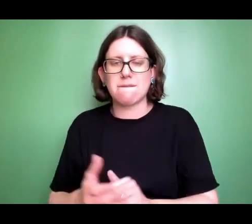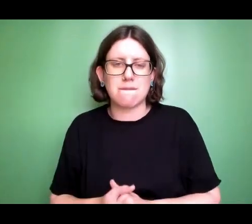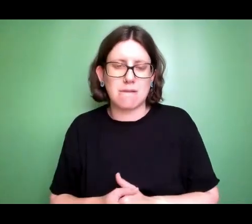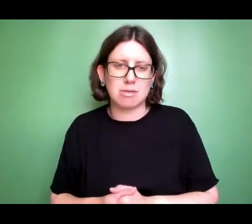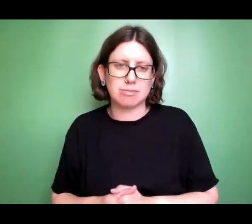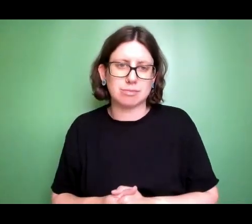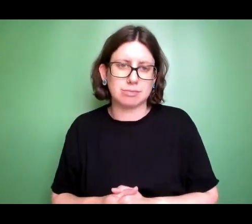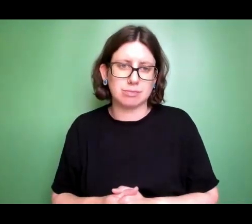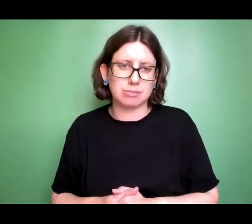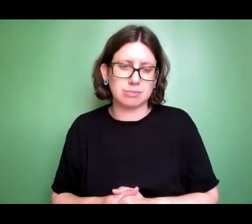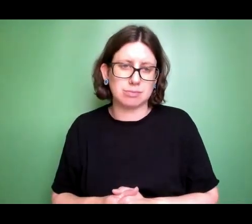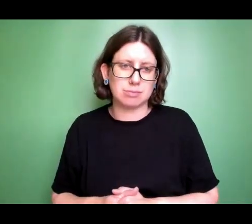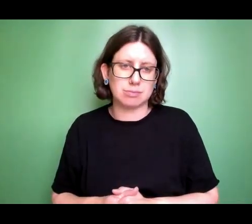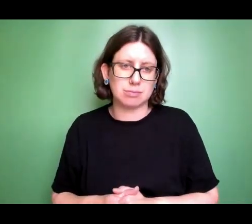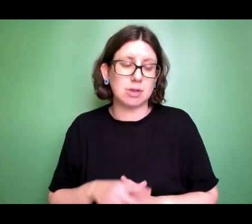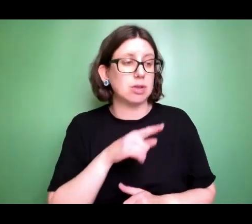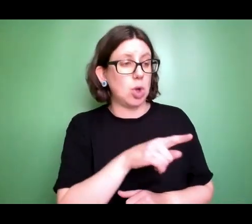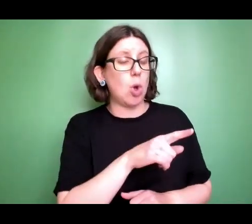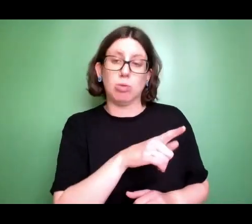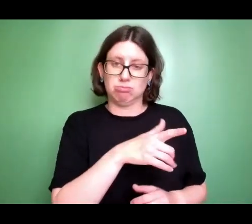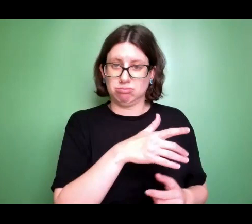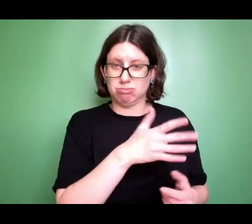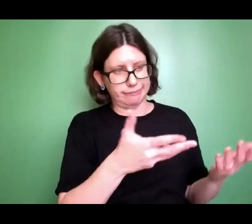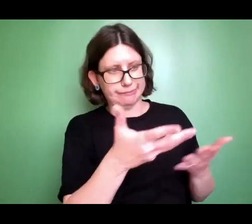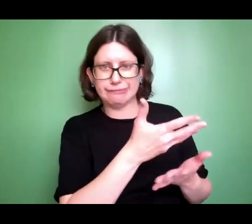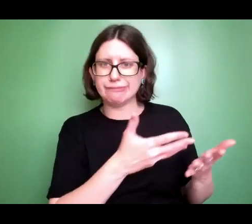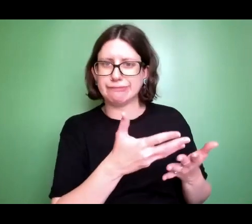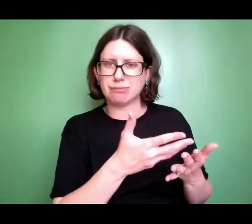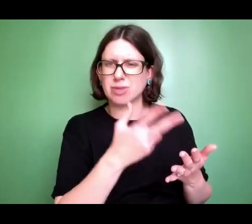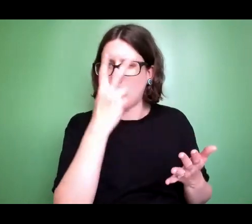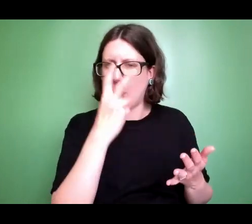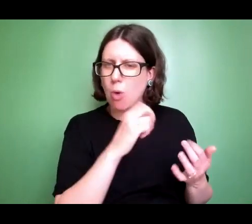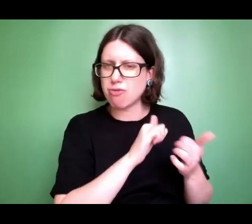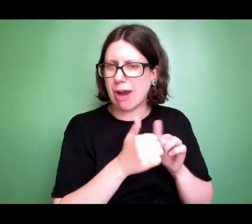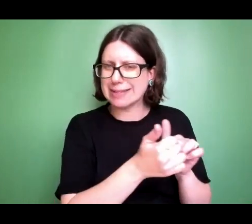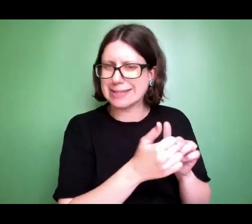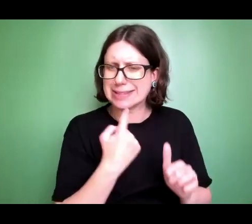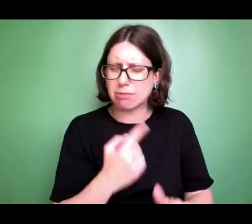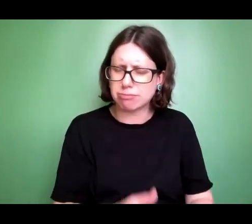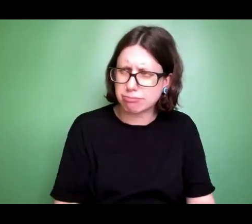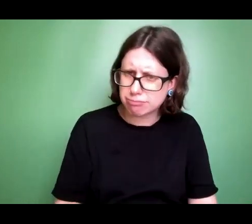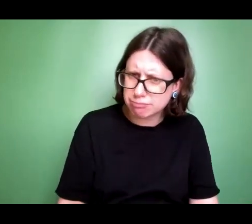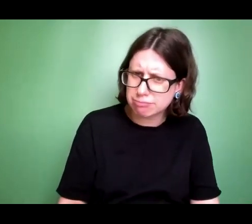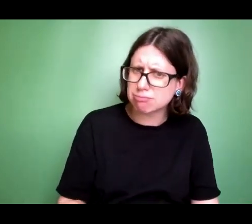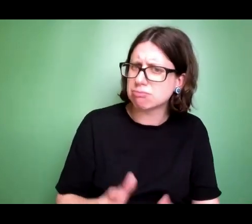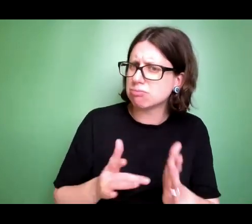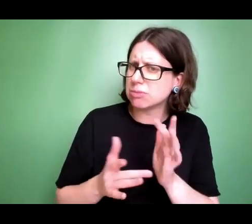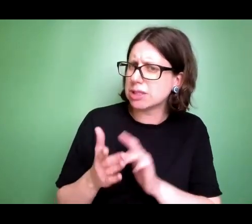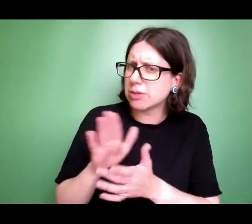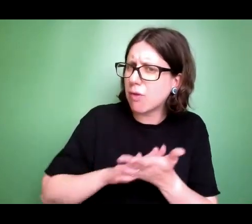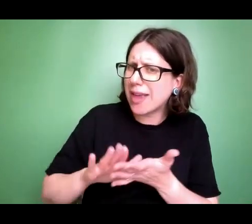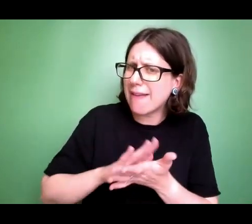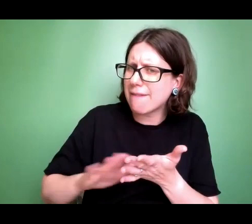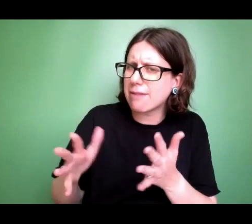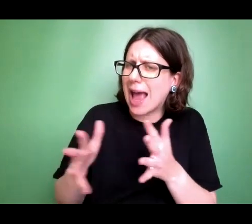So we're in that pub and then they said to me, so how did Jesus forgive you? And then I said to them,